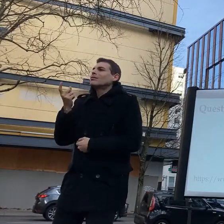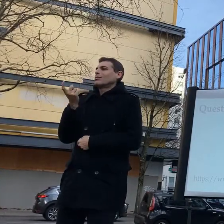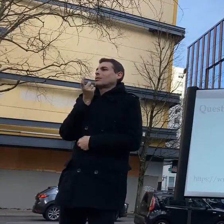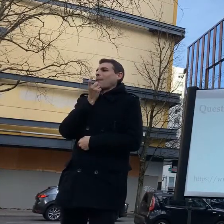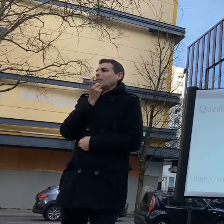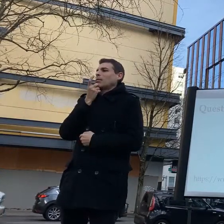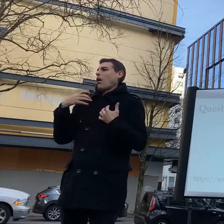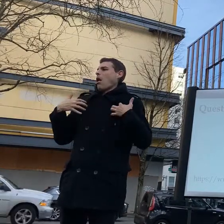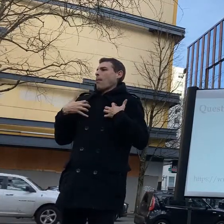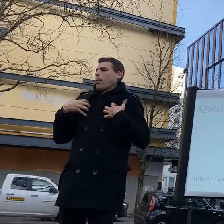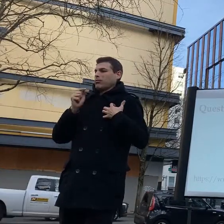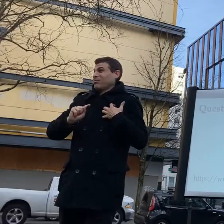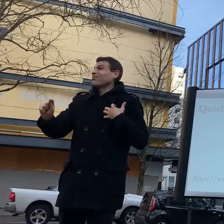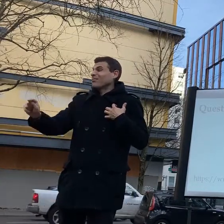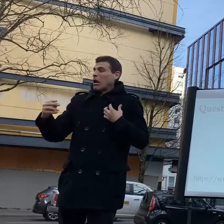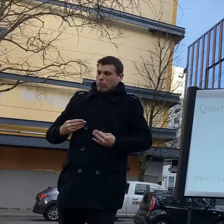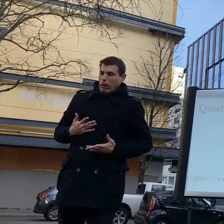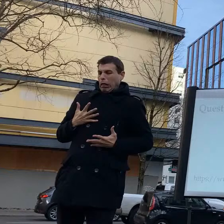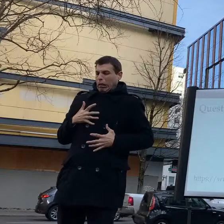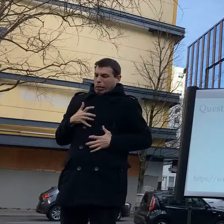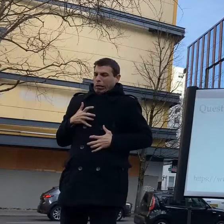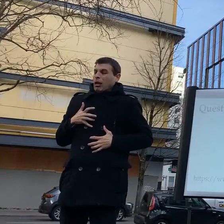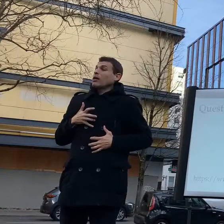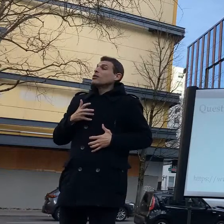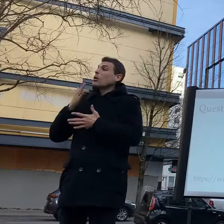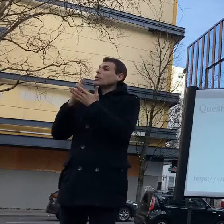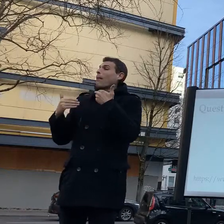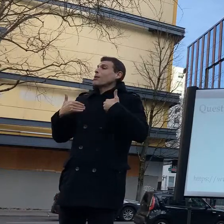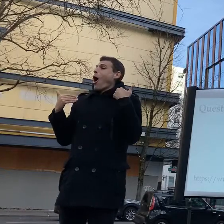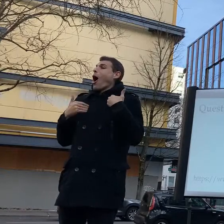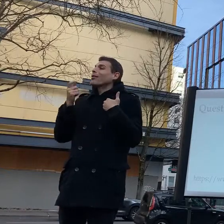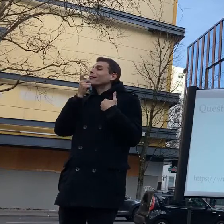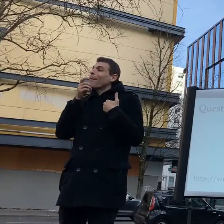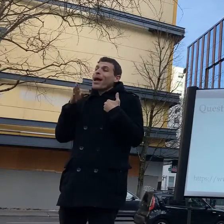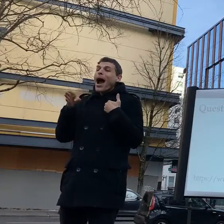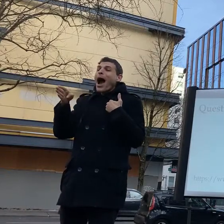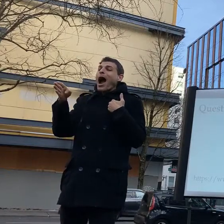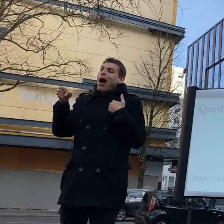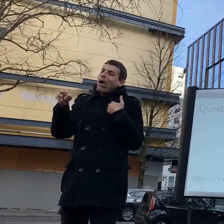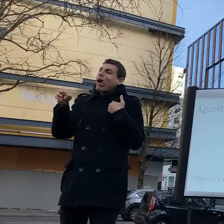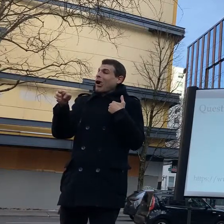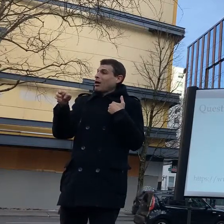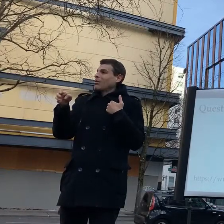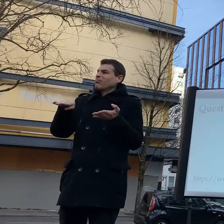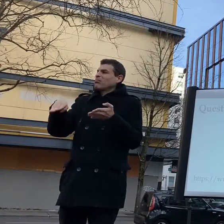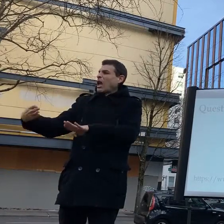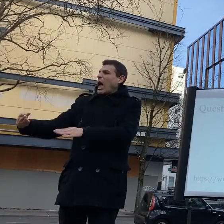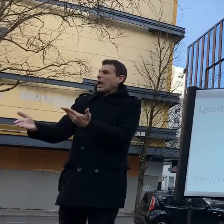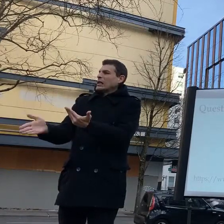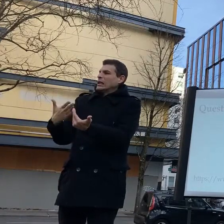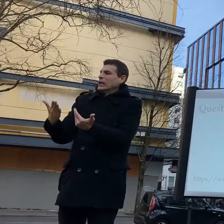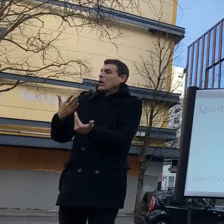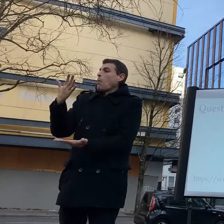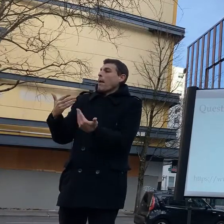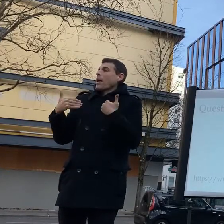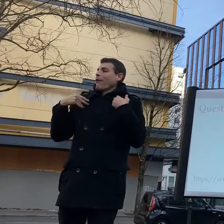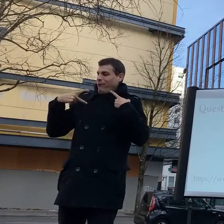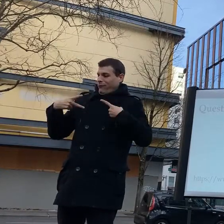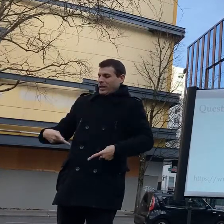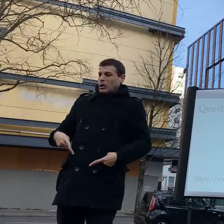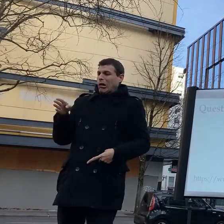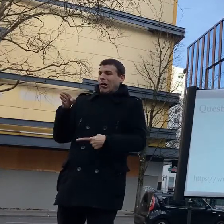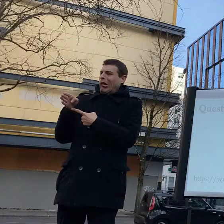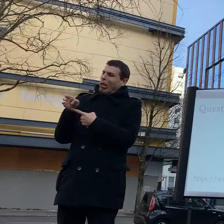the the combination of that interaction and the heavy metals in particular mean that this is going to be a a very long-term